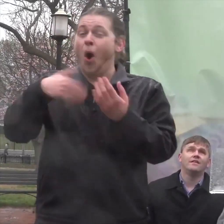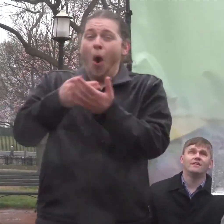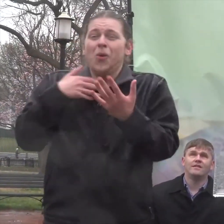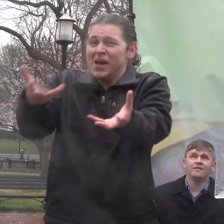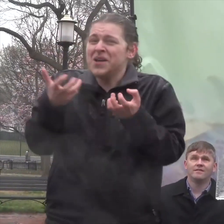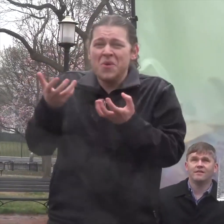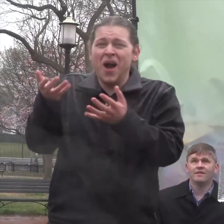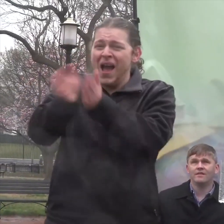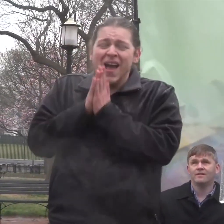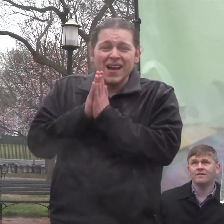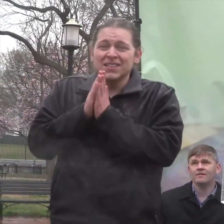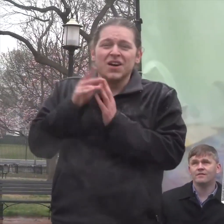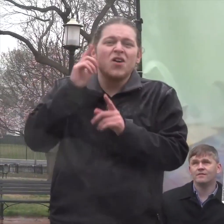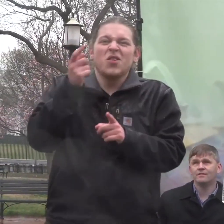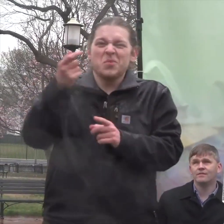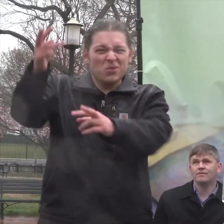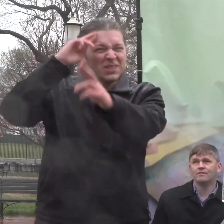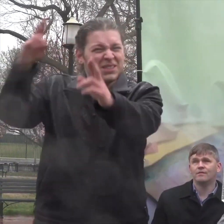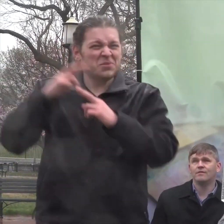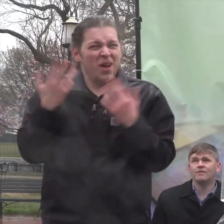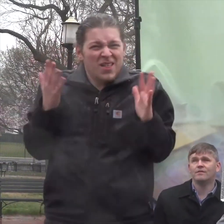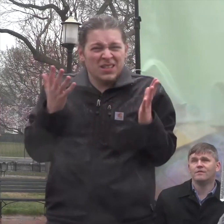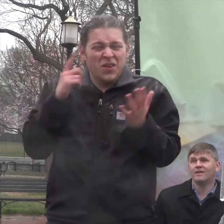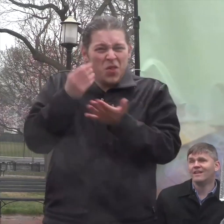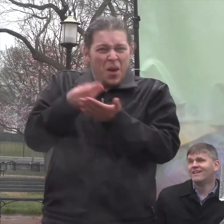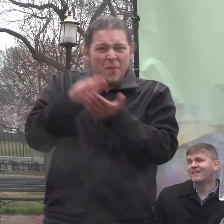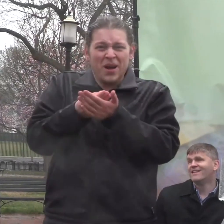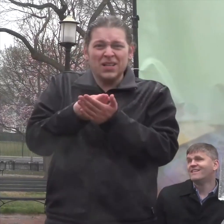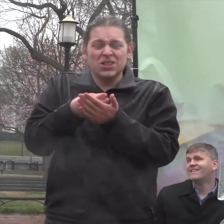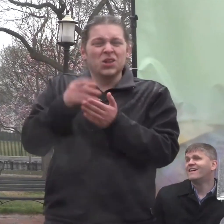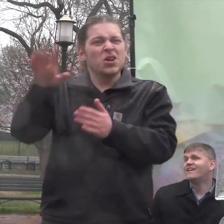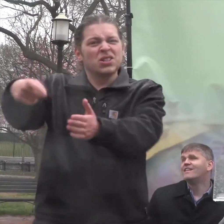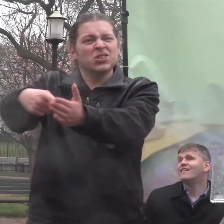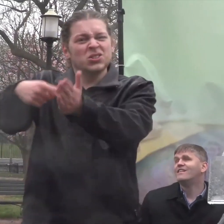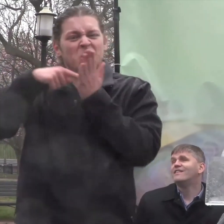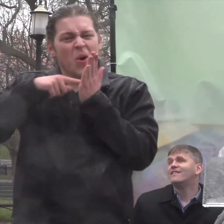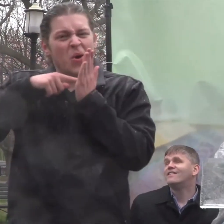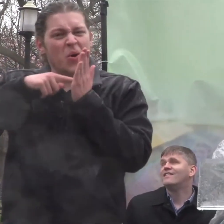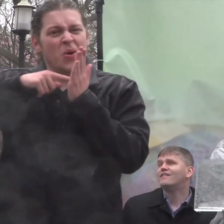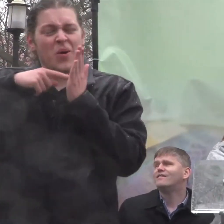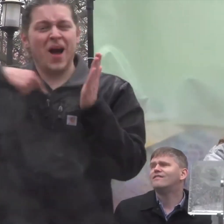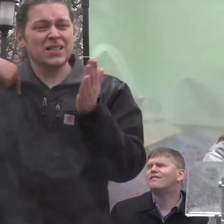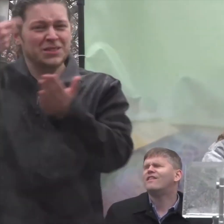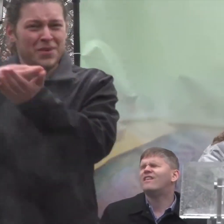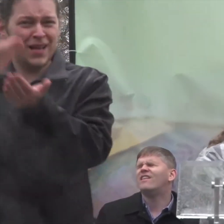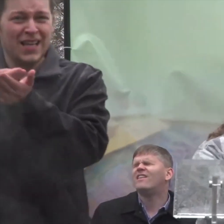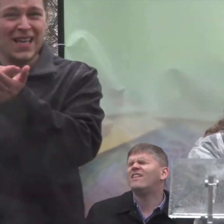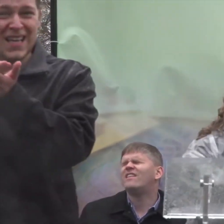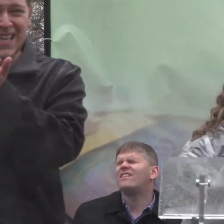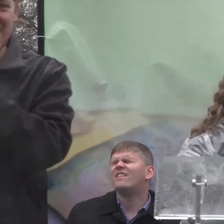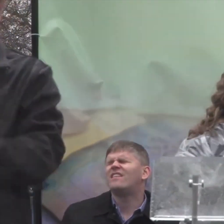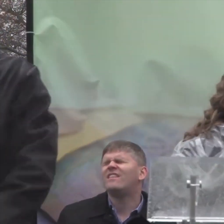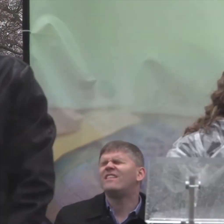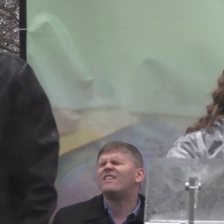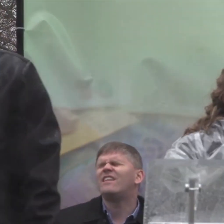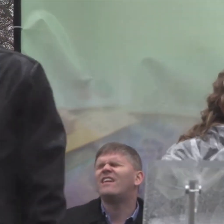is for a little respect for the money. Just show us the money.